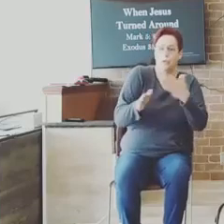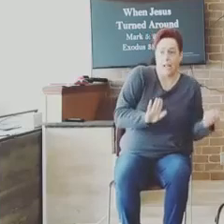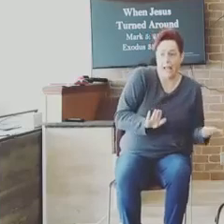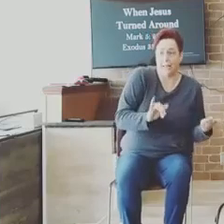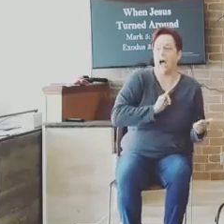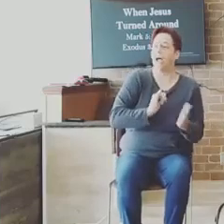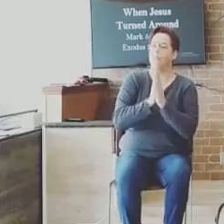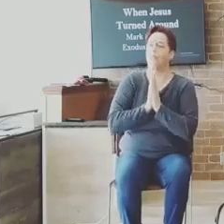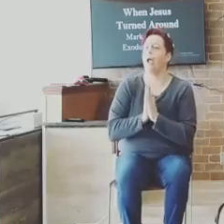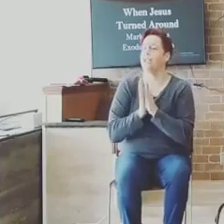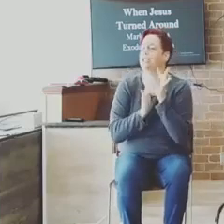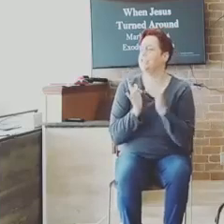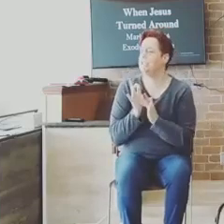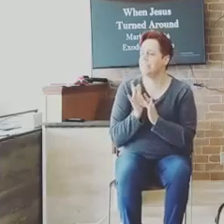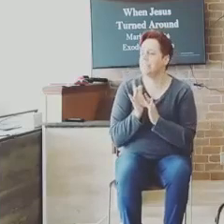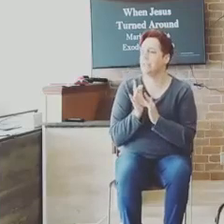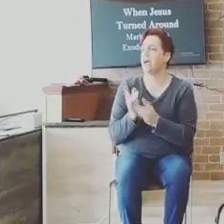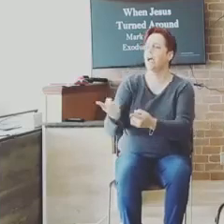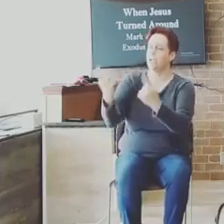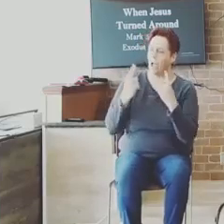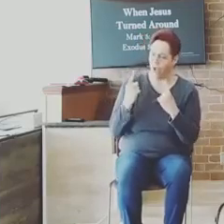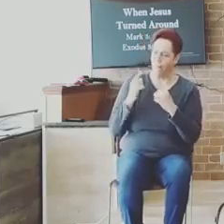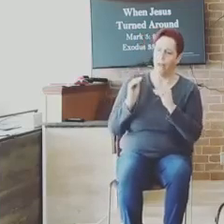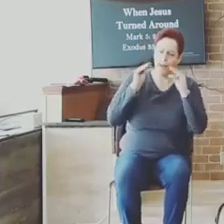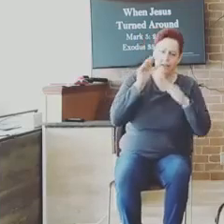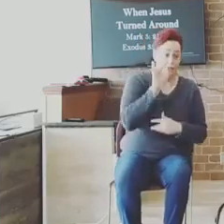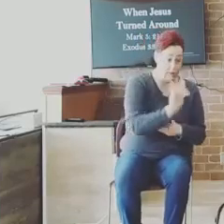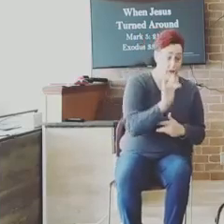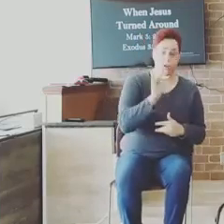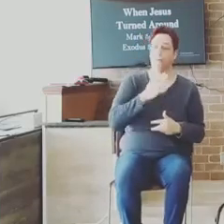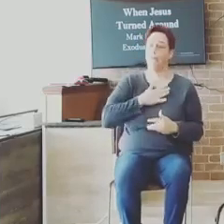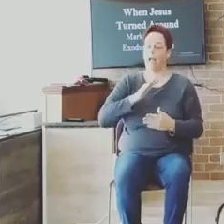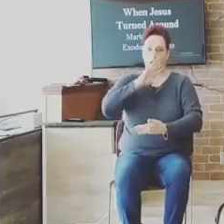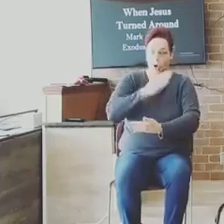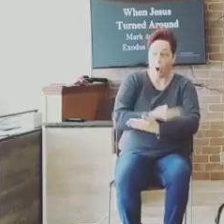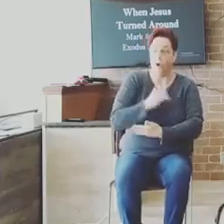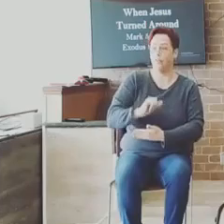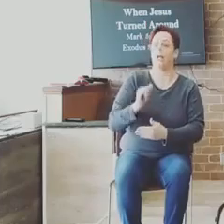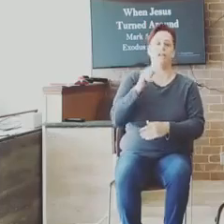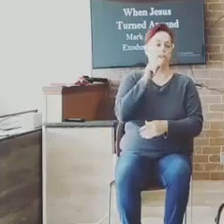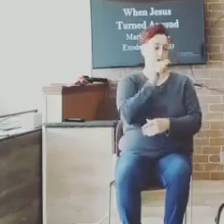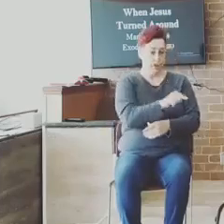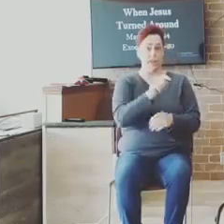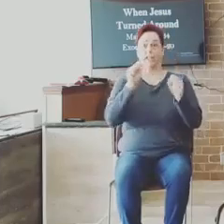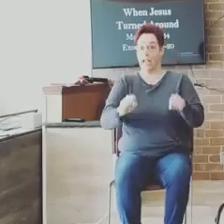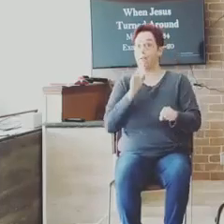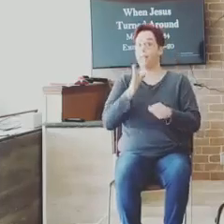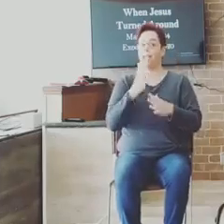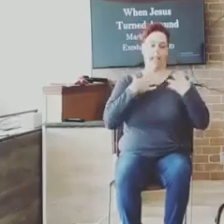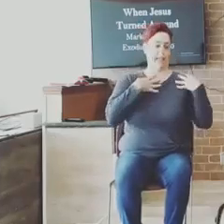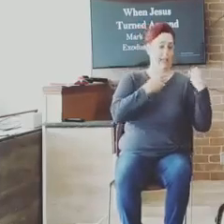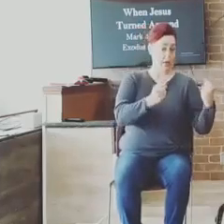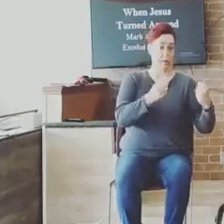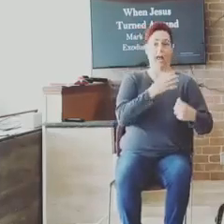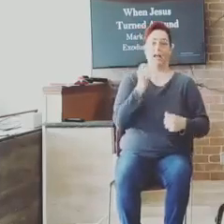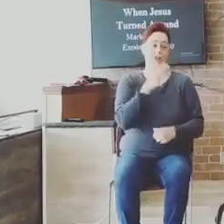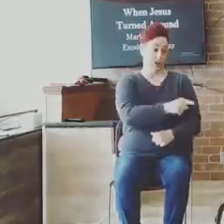And pray to come and lay thy hands on her that she may be healed and she shall live.